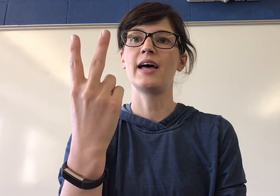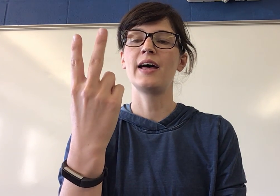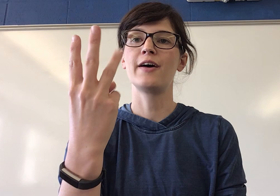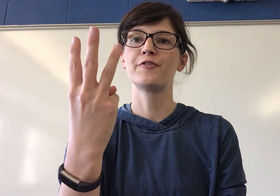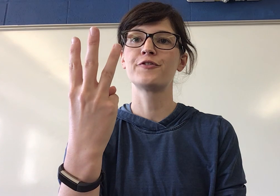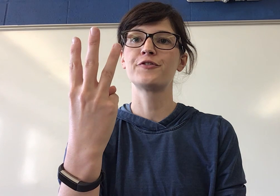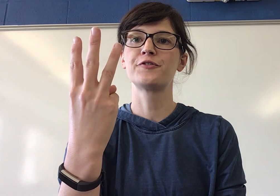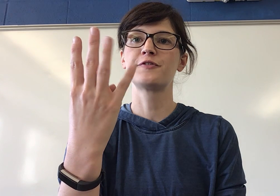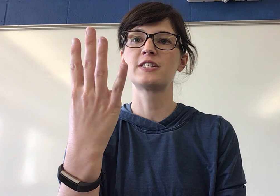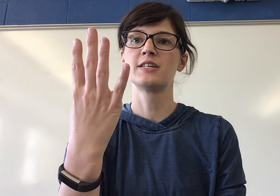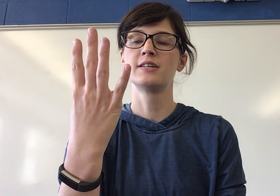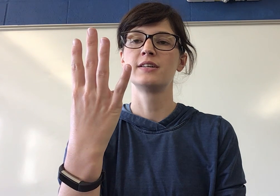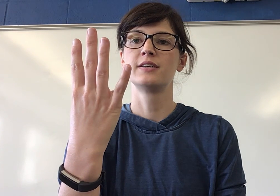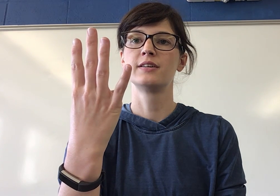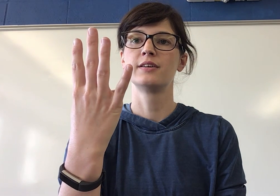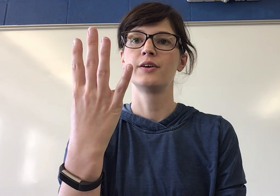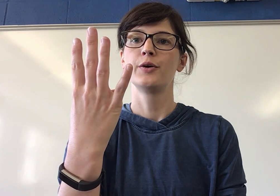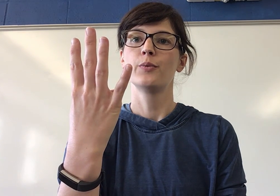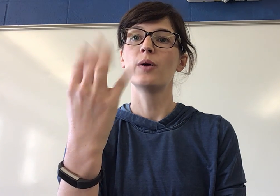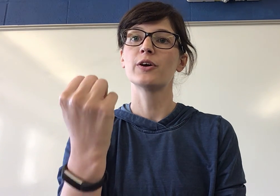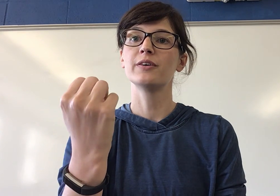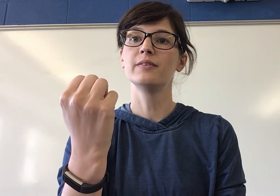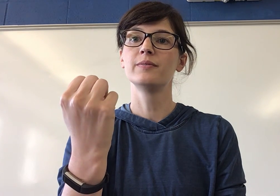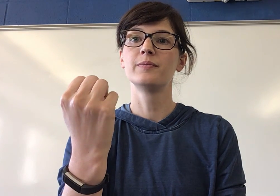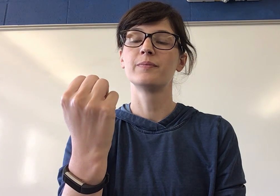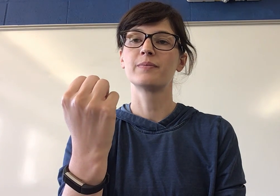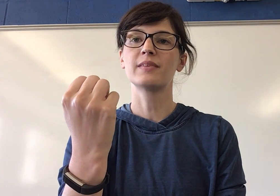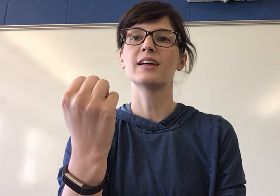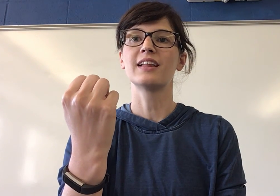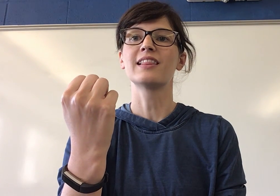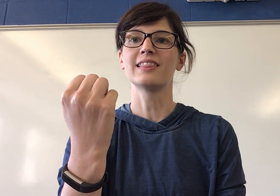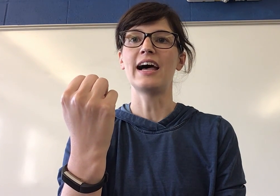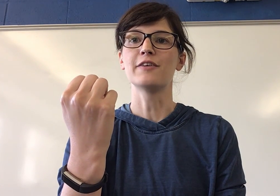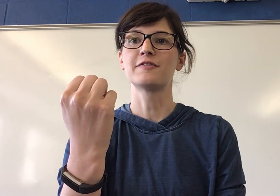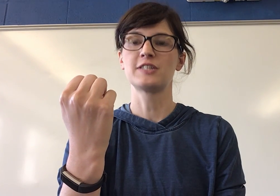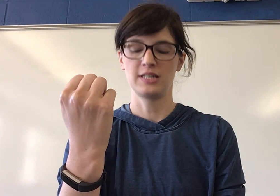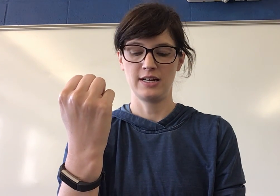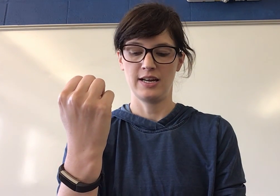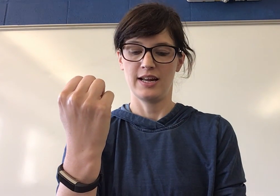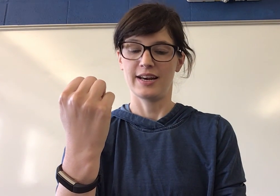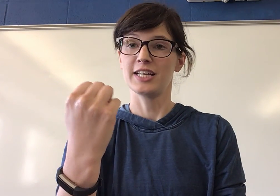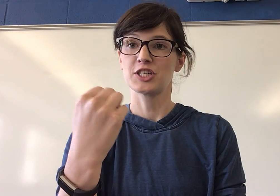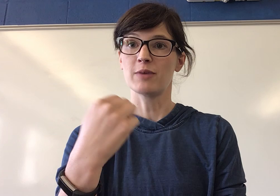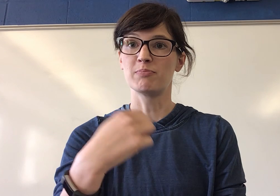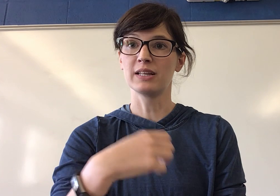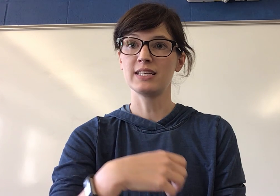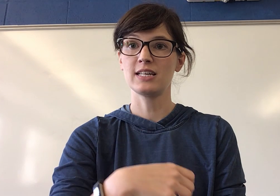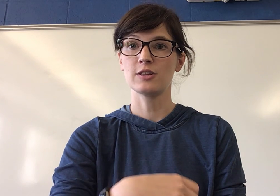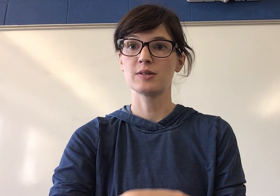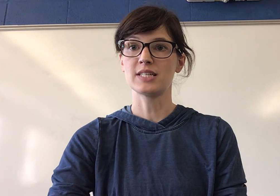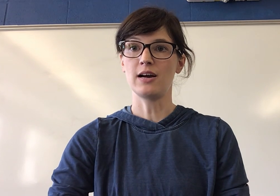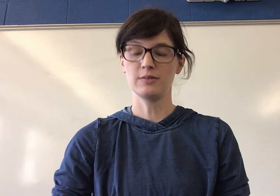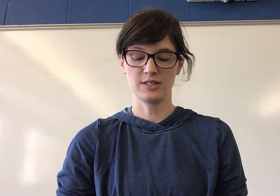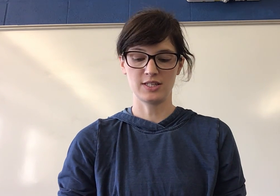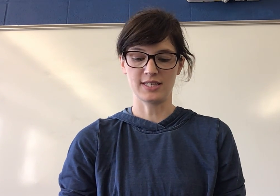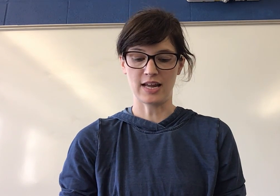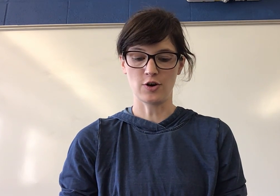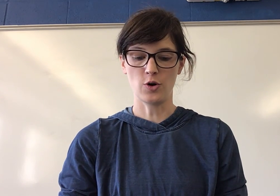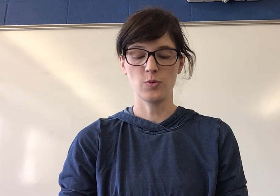Left. What word? Left. Nice job blending those sounds to say the whole